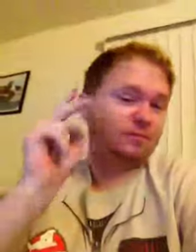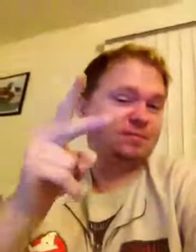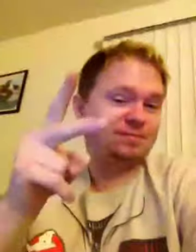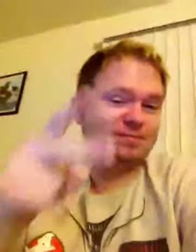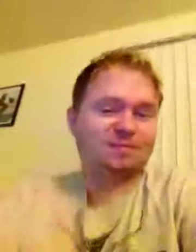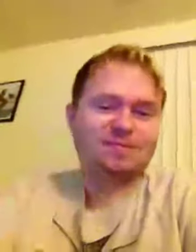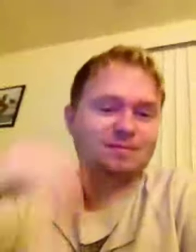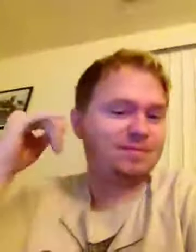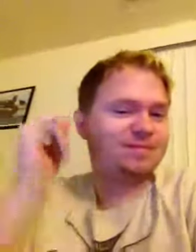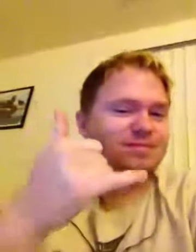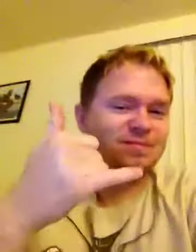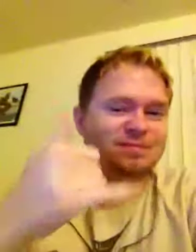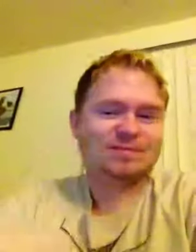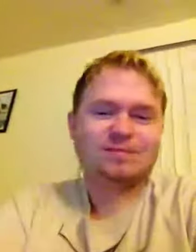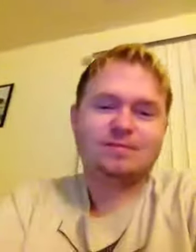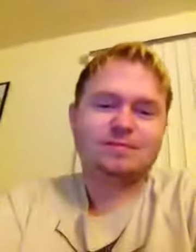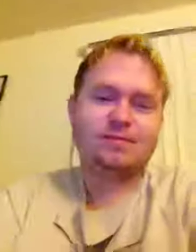I guess you'd say ambitious than you are.